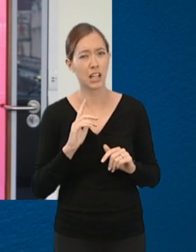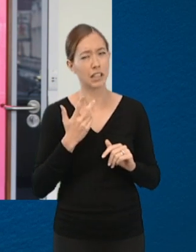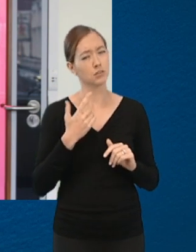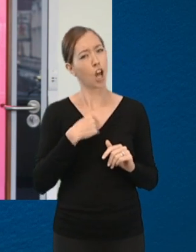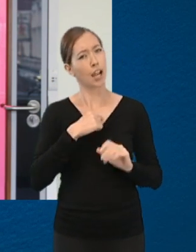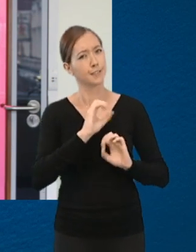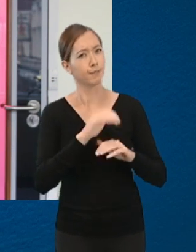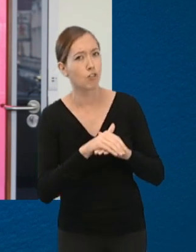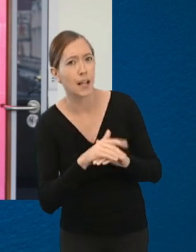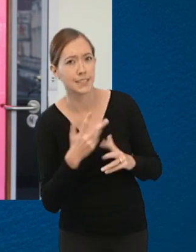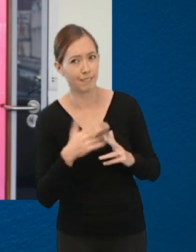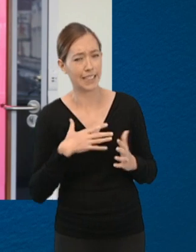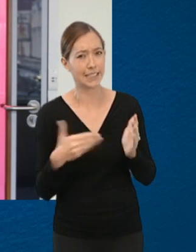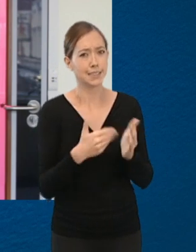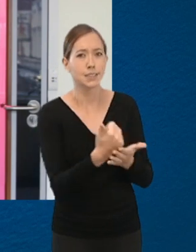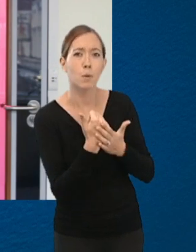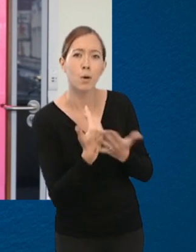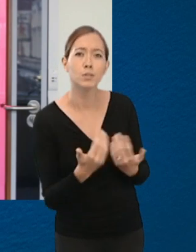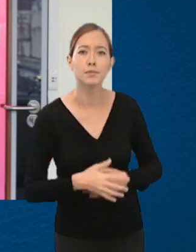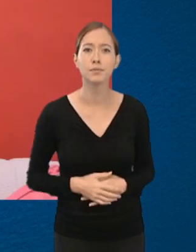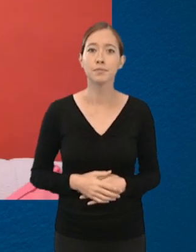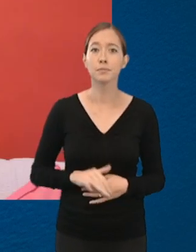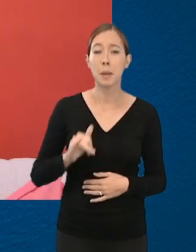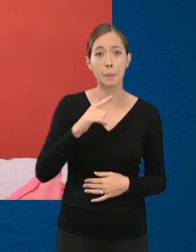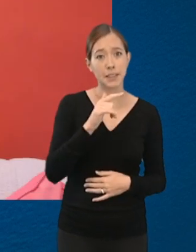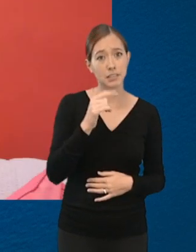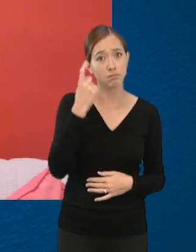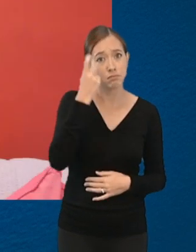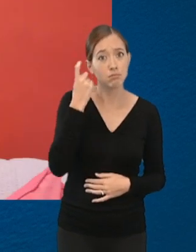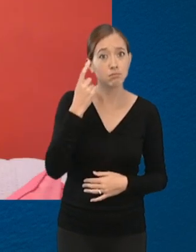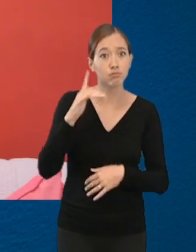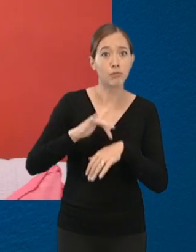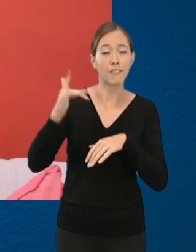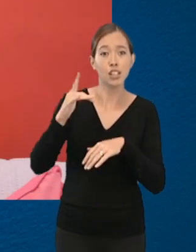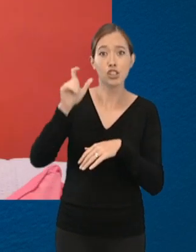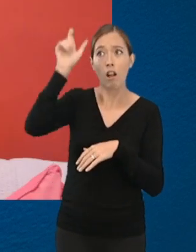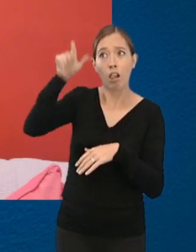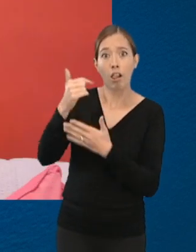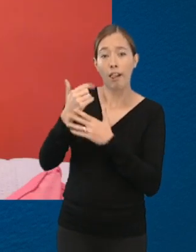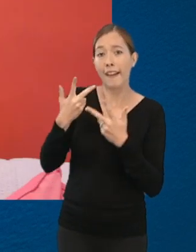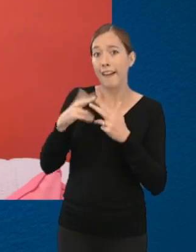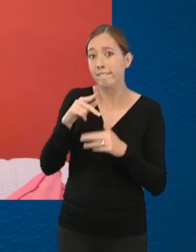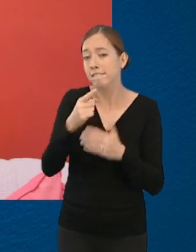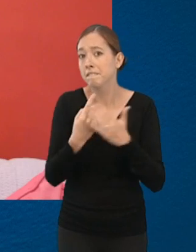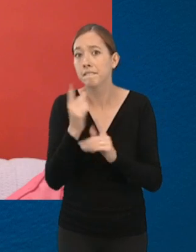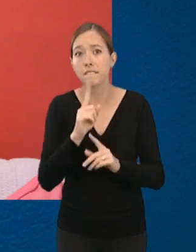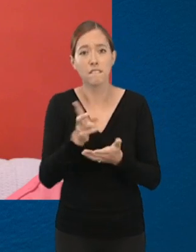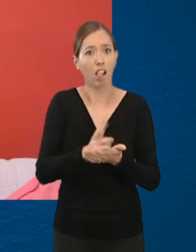when you might need extra support. Maybe you should consider seeking professional help if you experience inability to sleep,